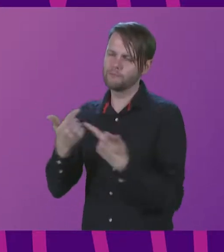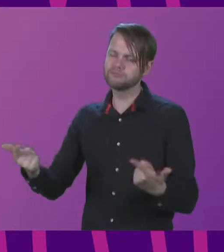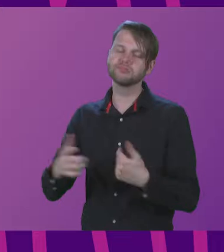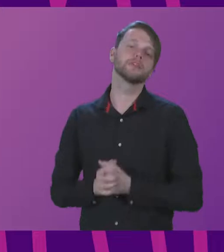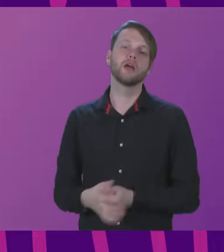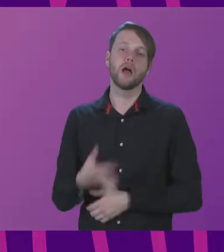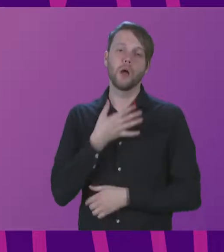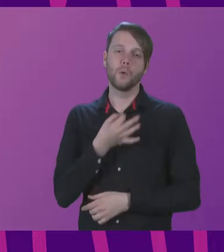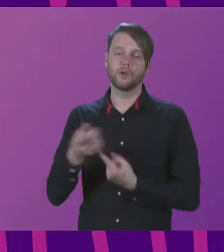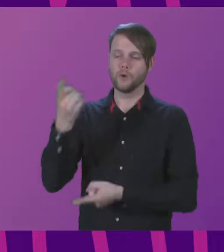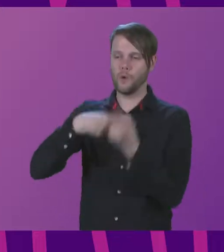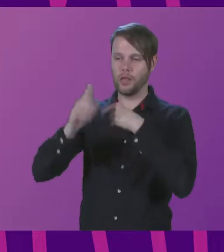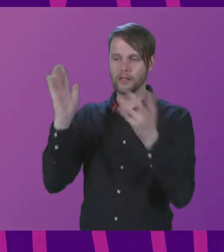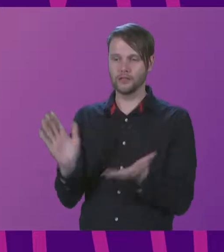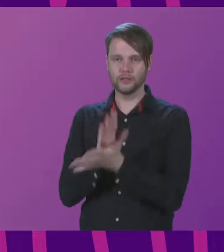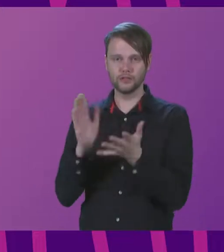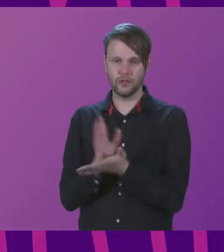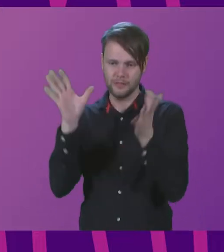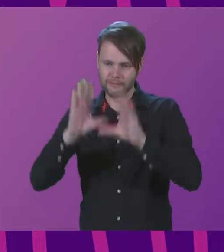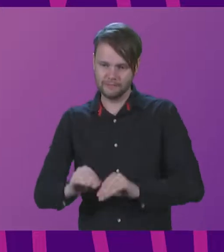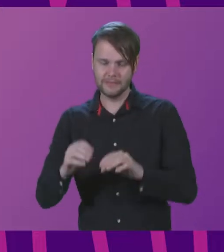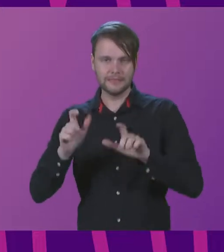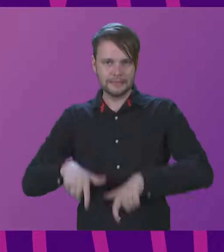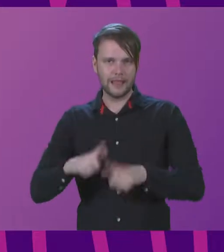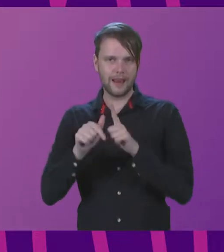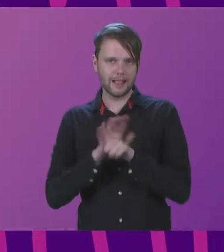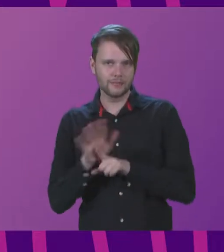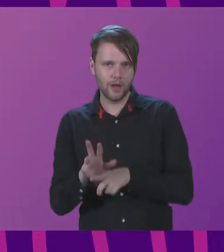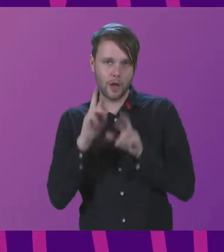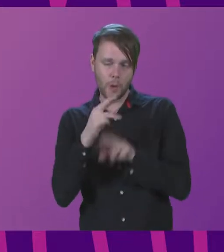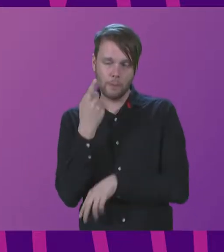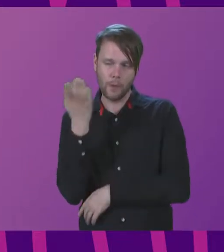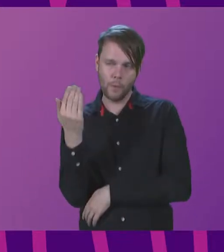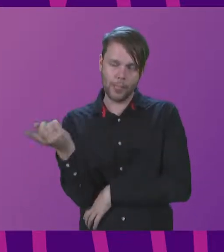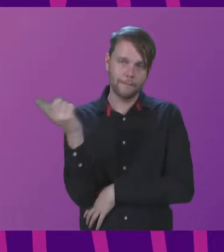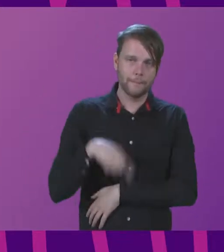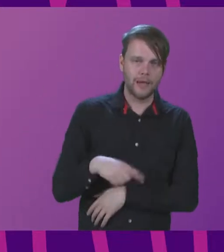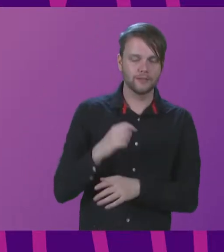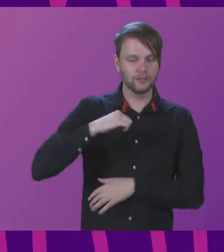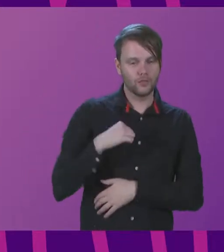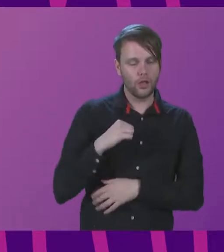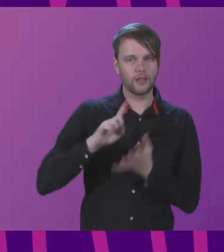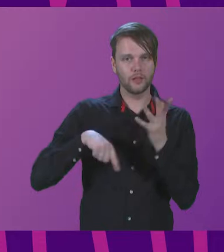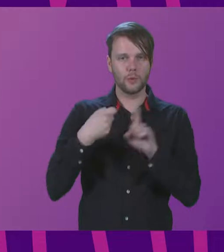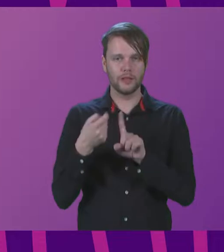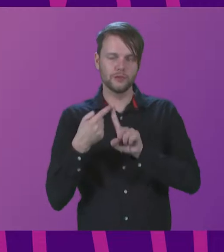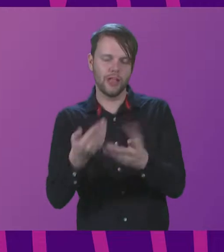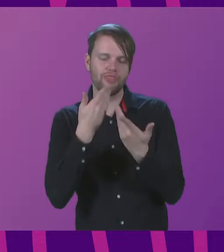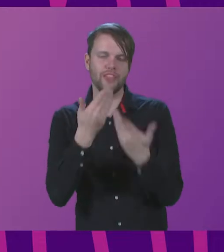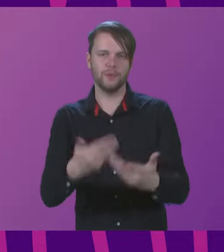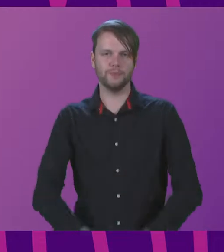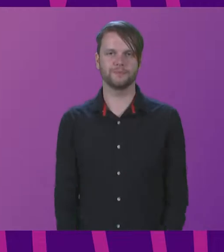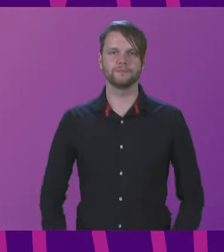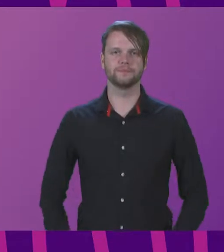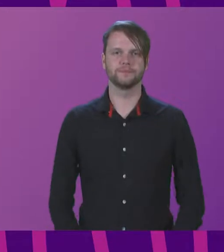I wish you all an enjoyable end to your stay in Edinburgh and hope to welcome you back to Scotland and to the UK very soon. Thank you all.